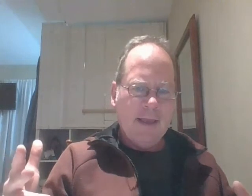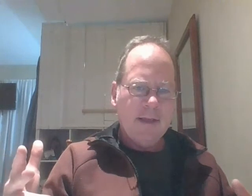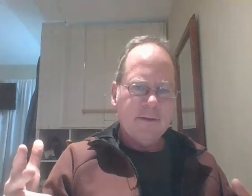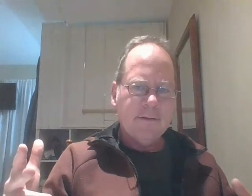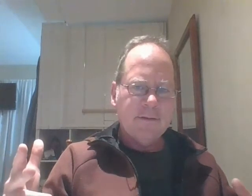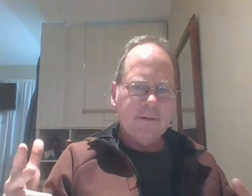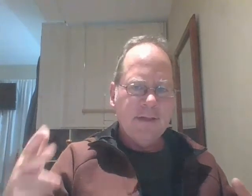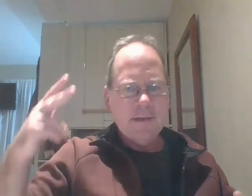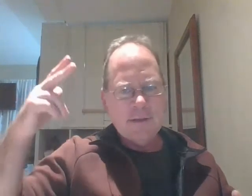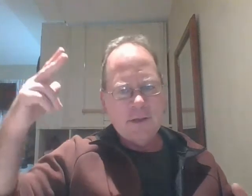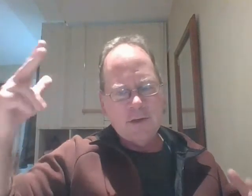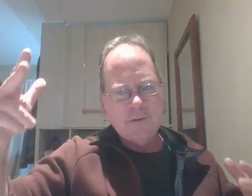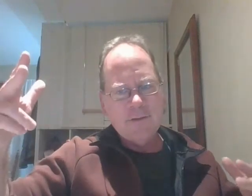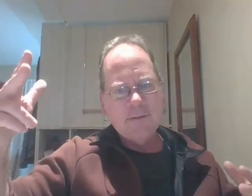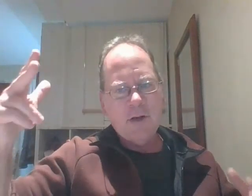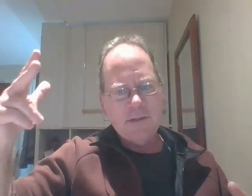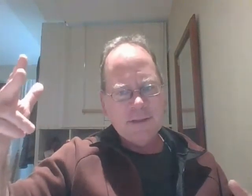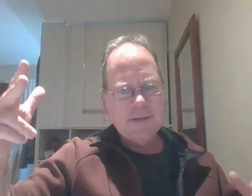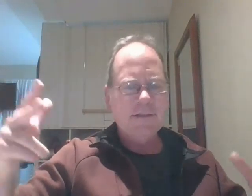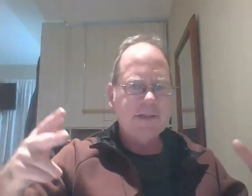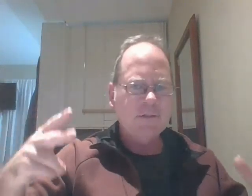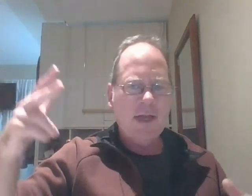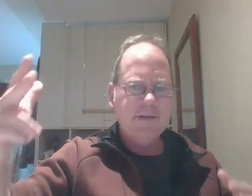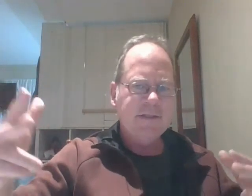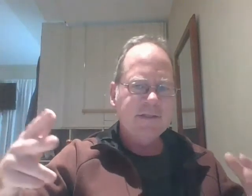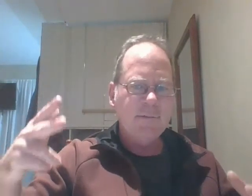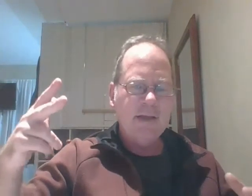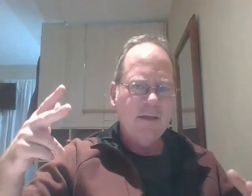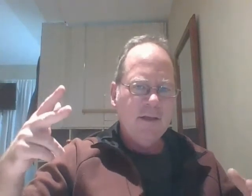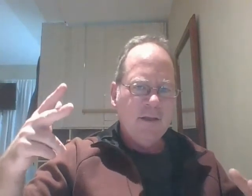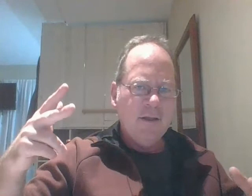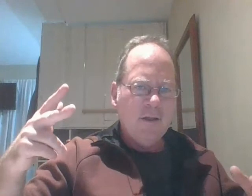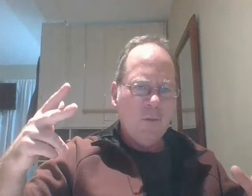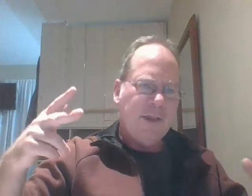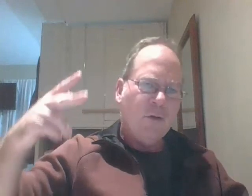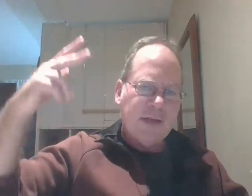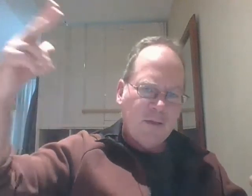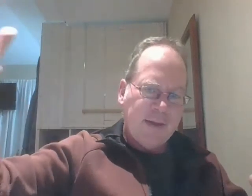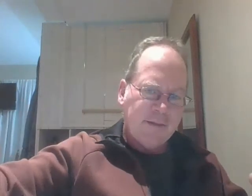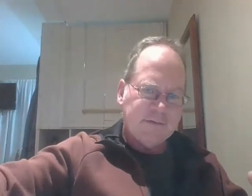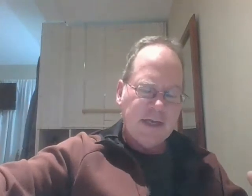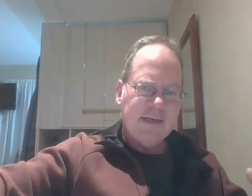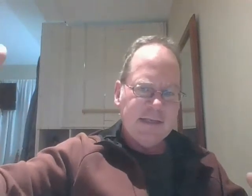then countries politicians and citizens will have a decision to make will they go down the path of china and keep